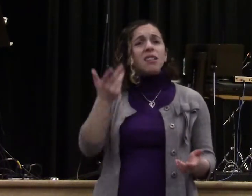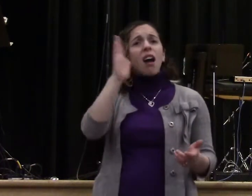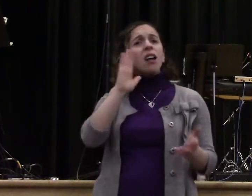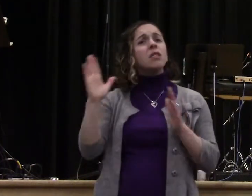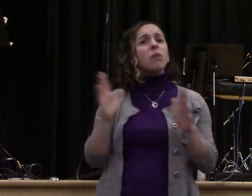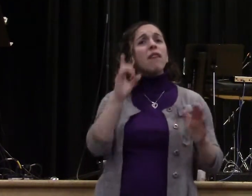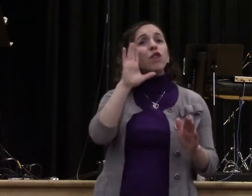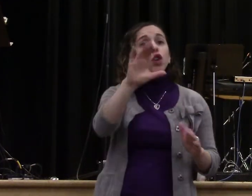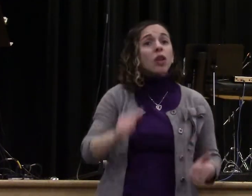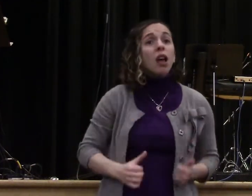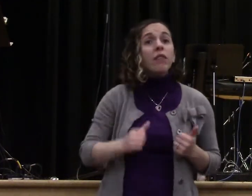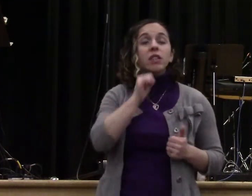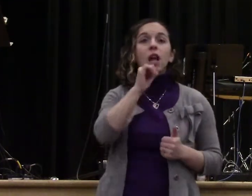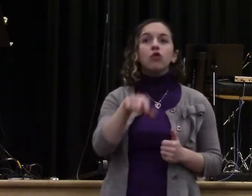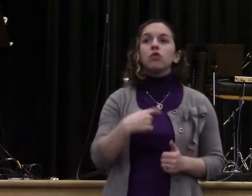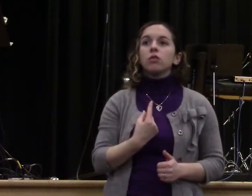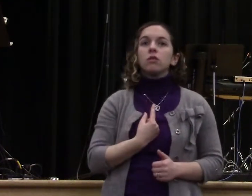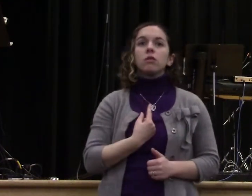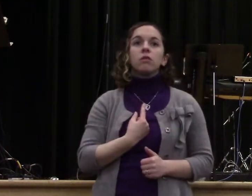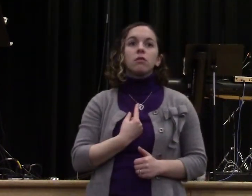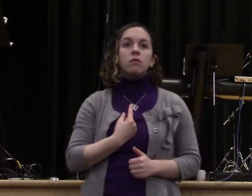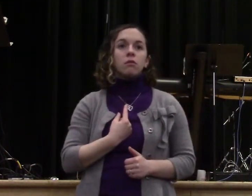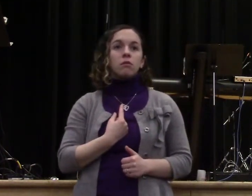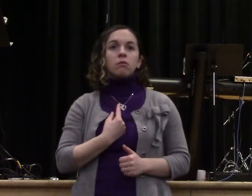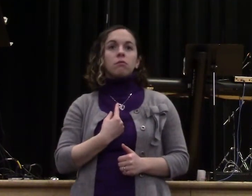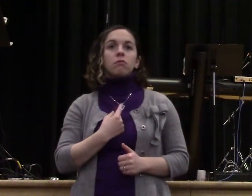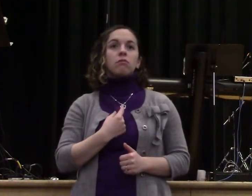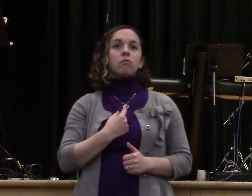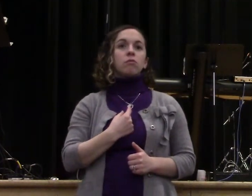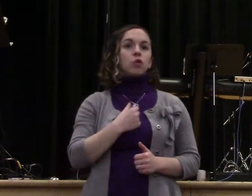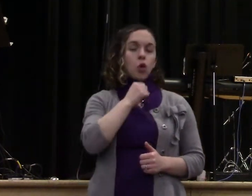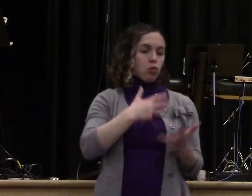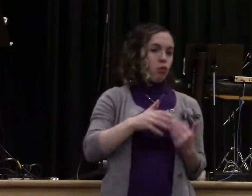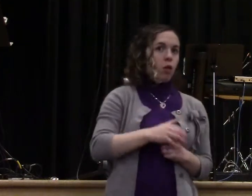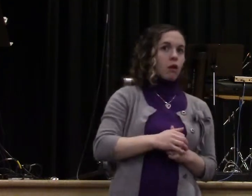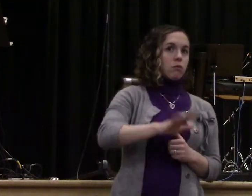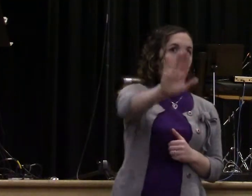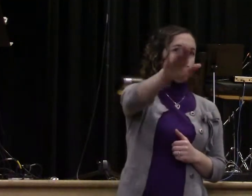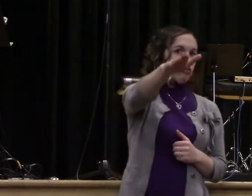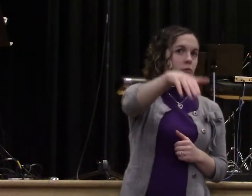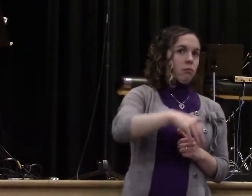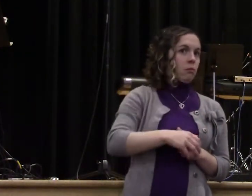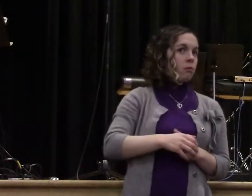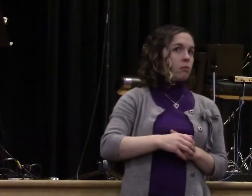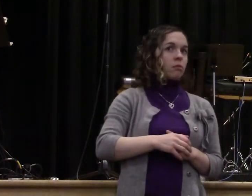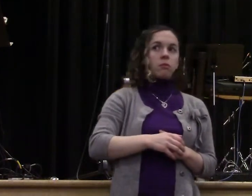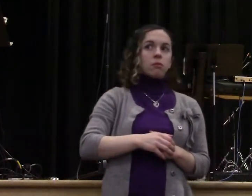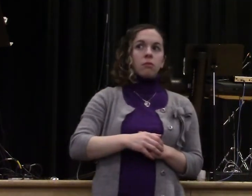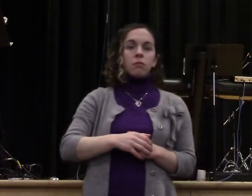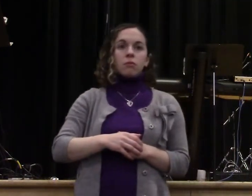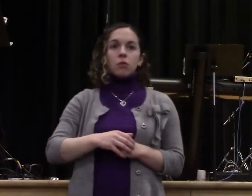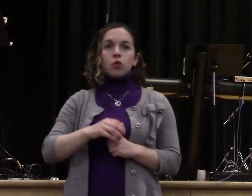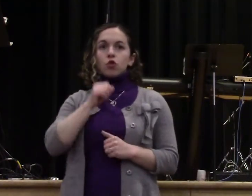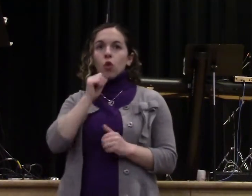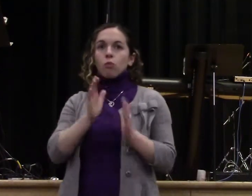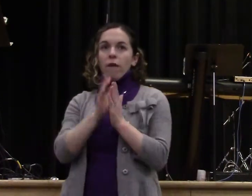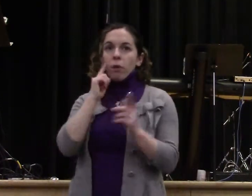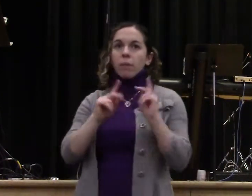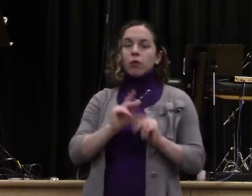will for you. But it's also the area where the enemy will attack. It's also the area where the